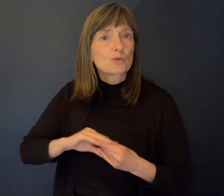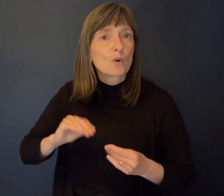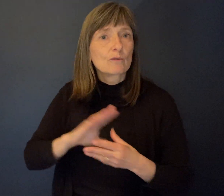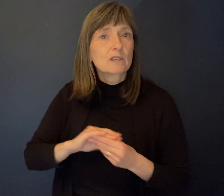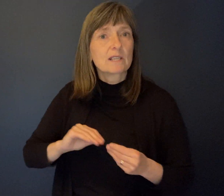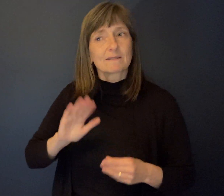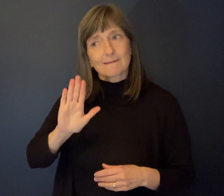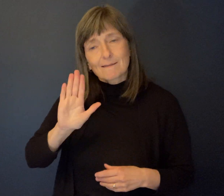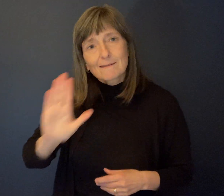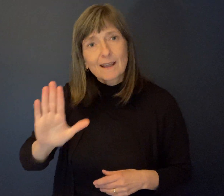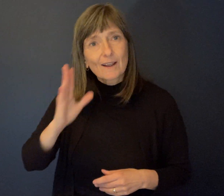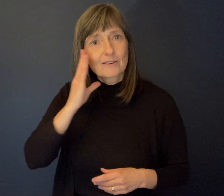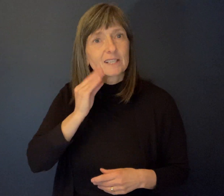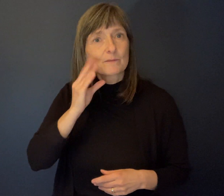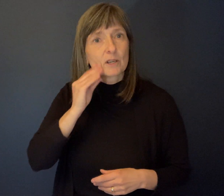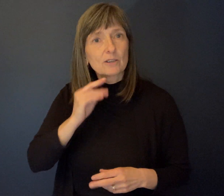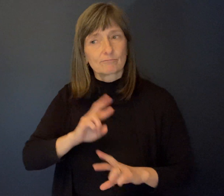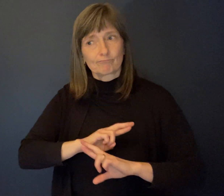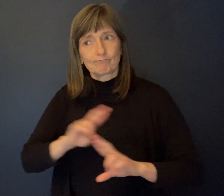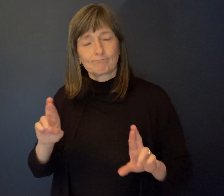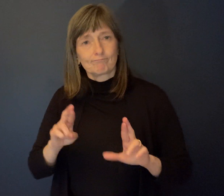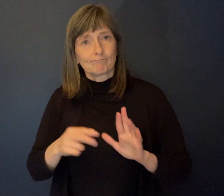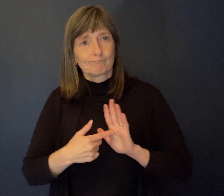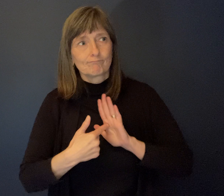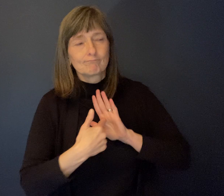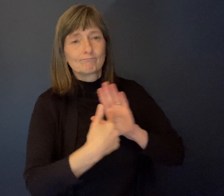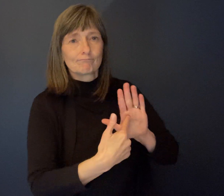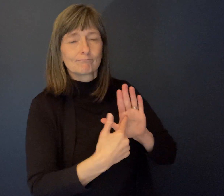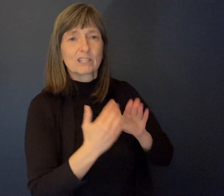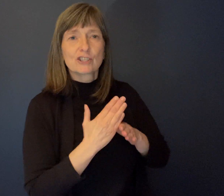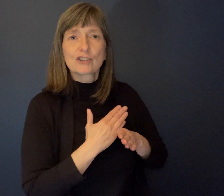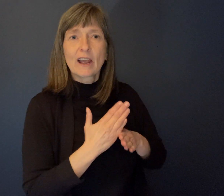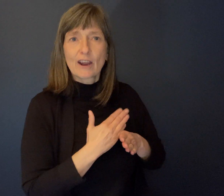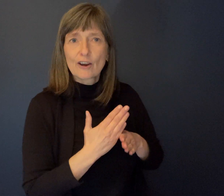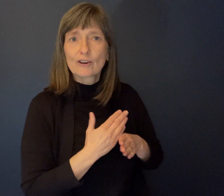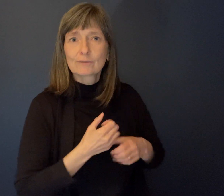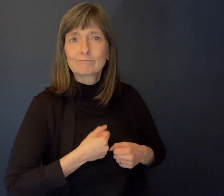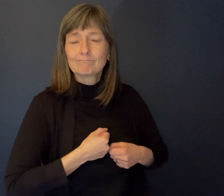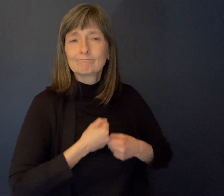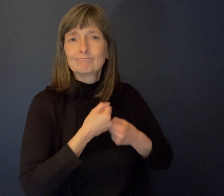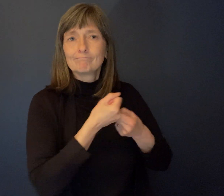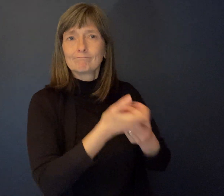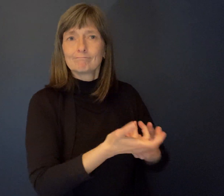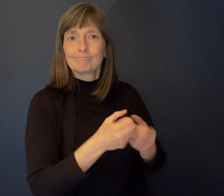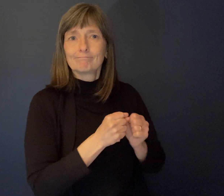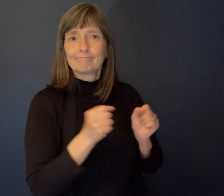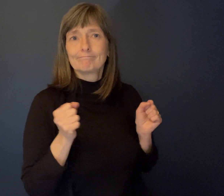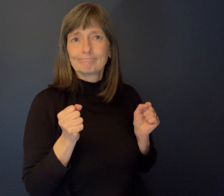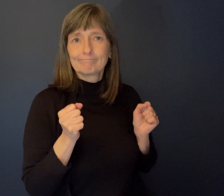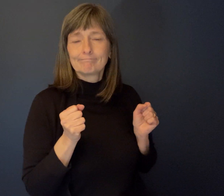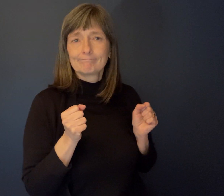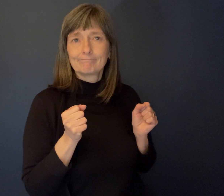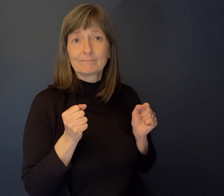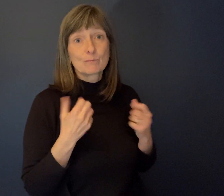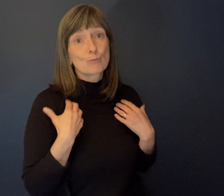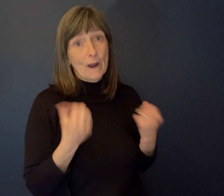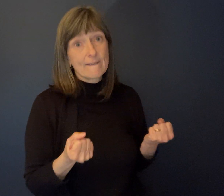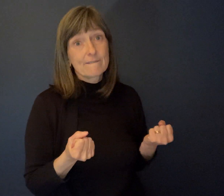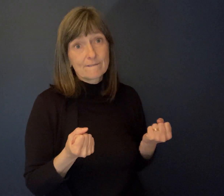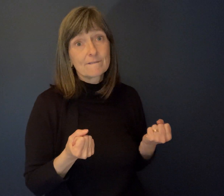were prepared to share, and in many cases very courageous to share. You're looking at very strong stigma against